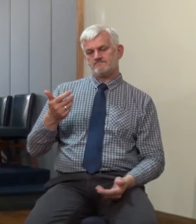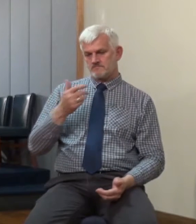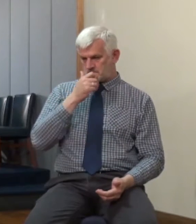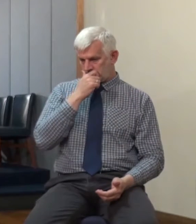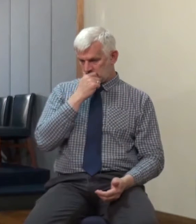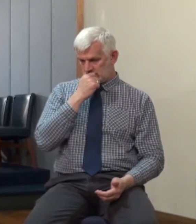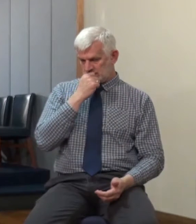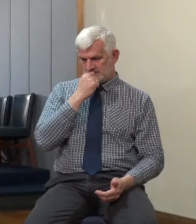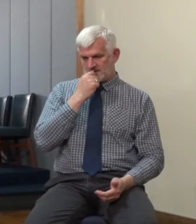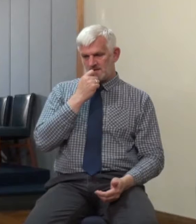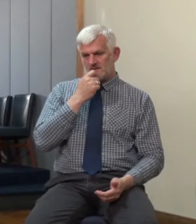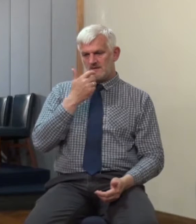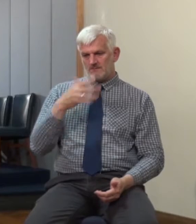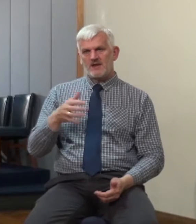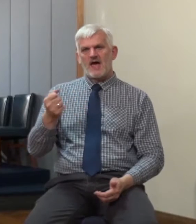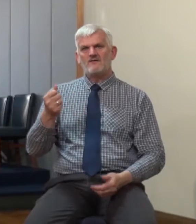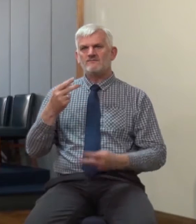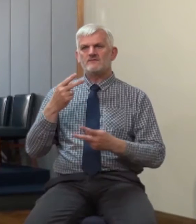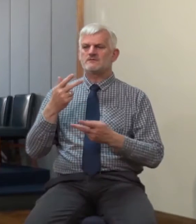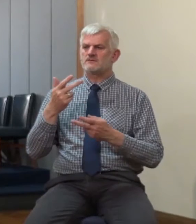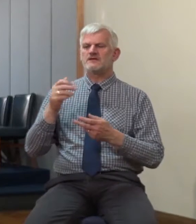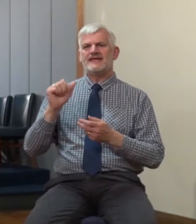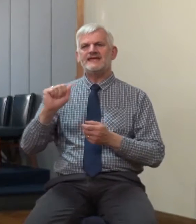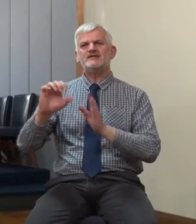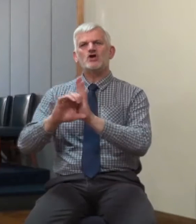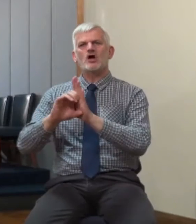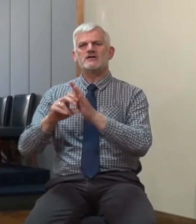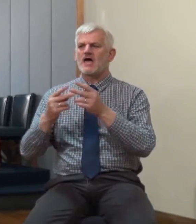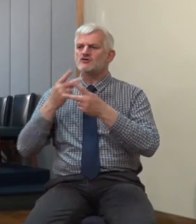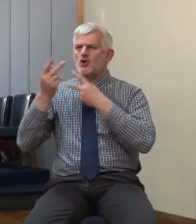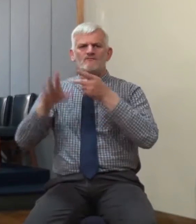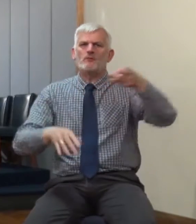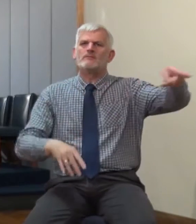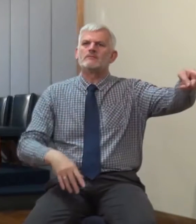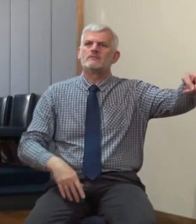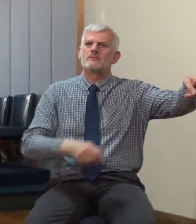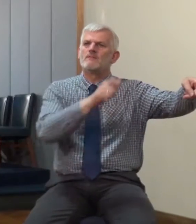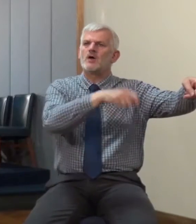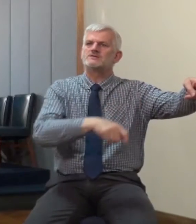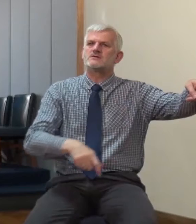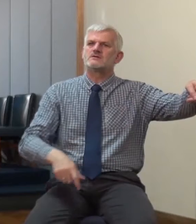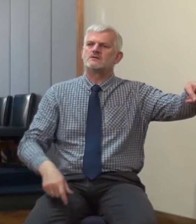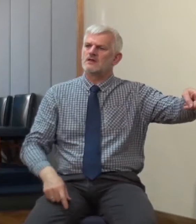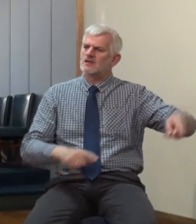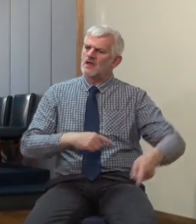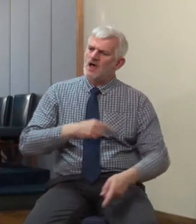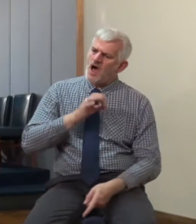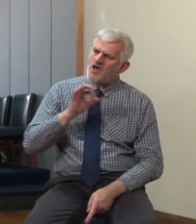and I said why do you use that right oh well this particular song is sound actually I don't